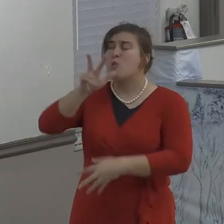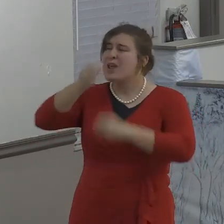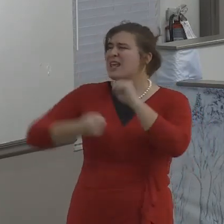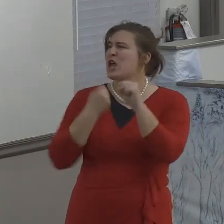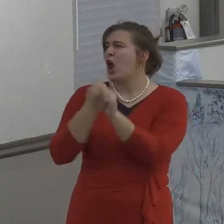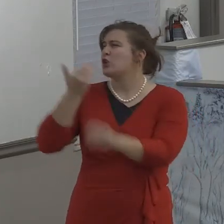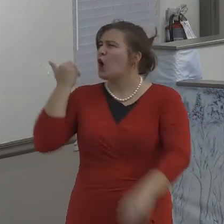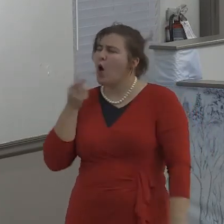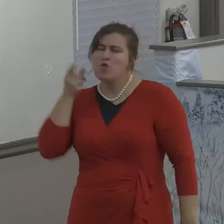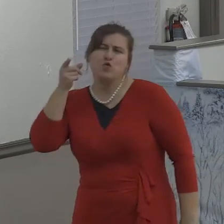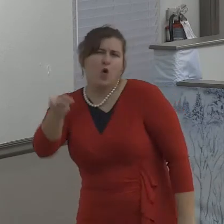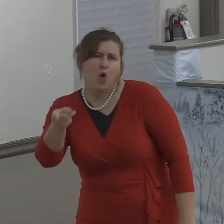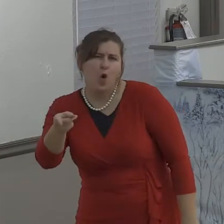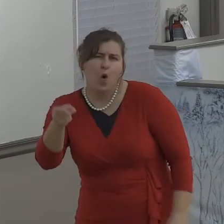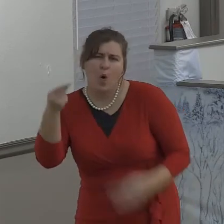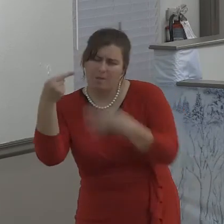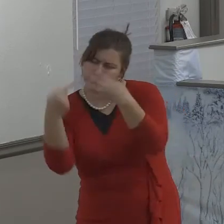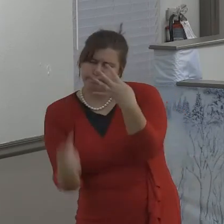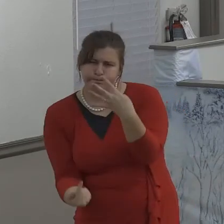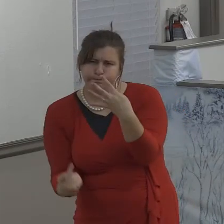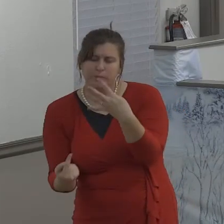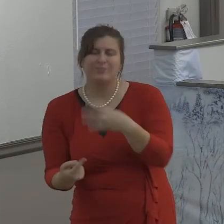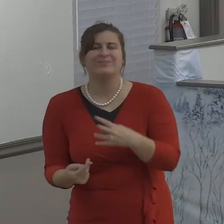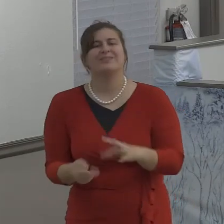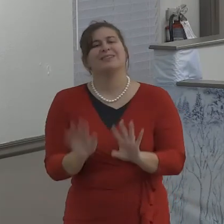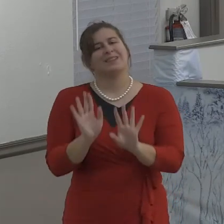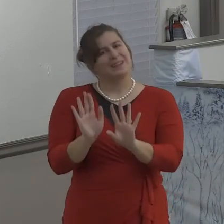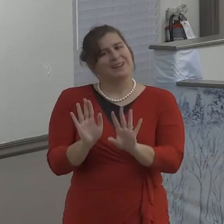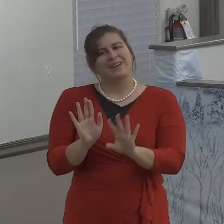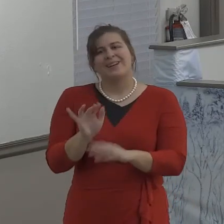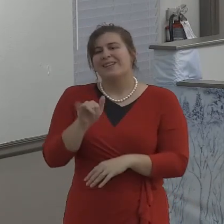we don't get going on the Baptist telephone ministry